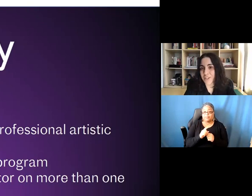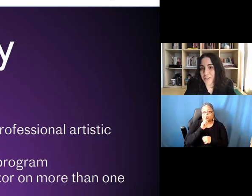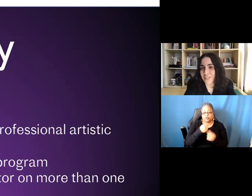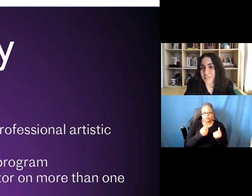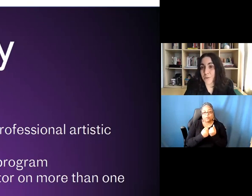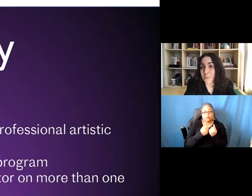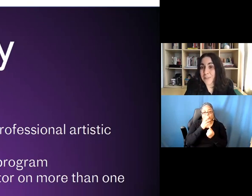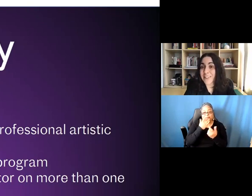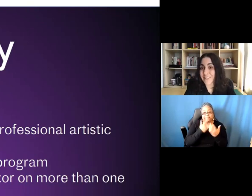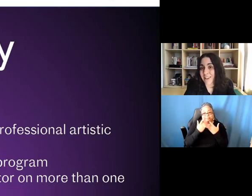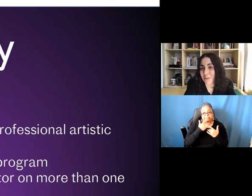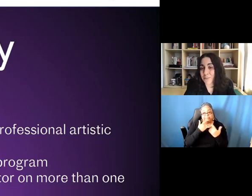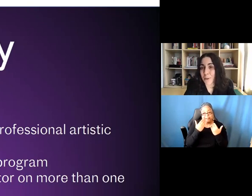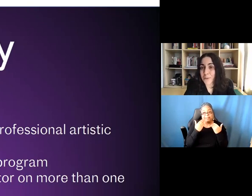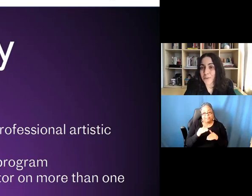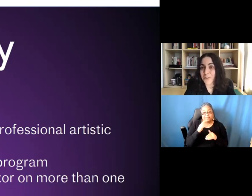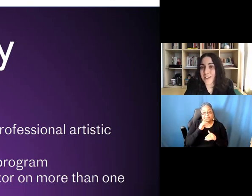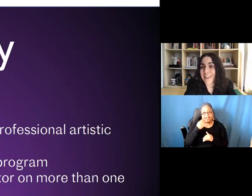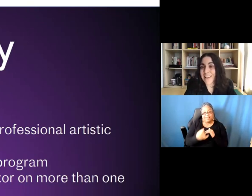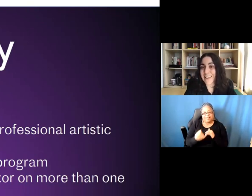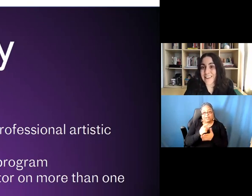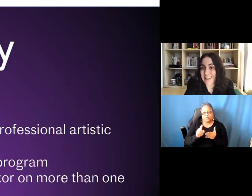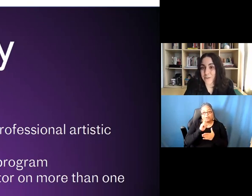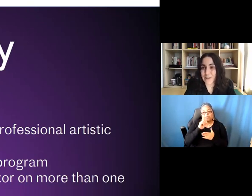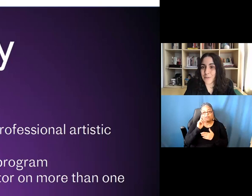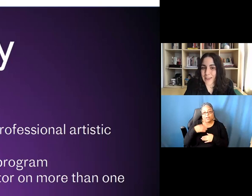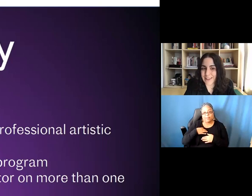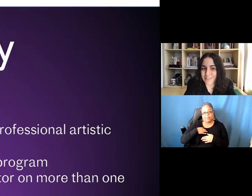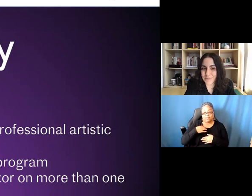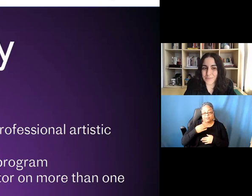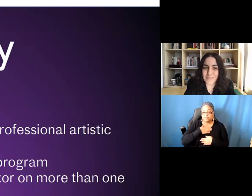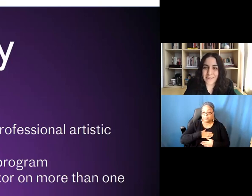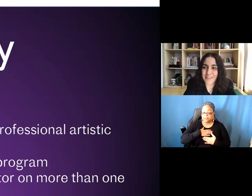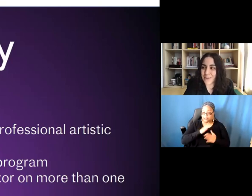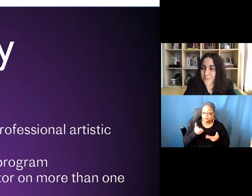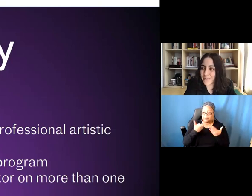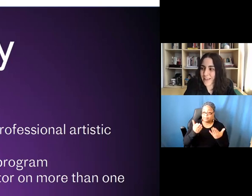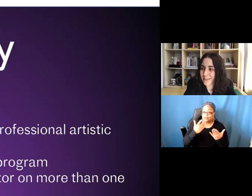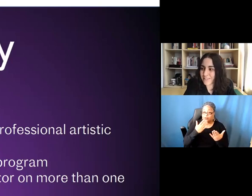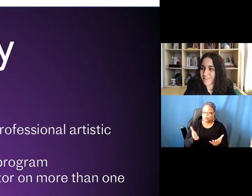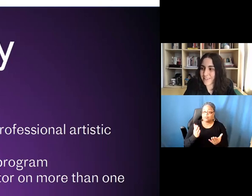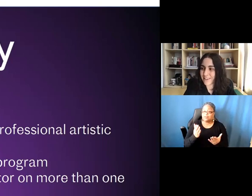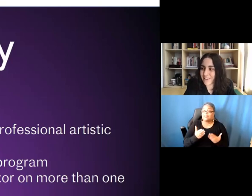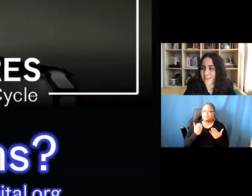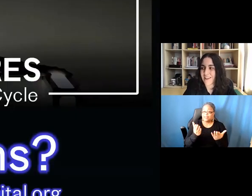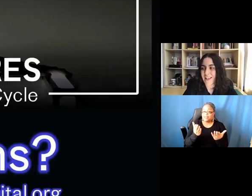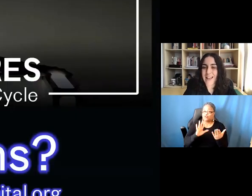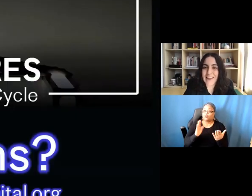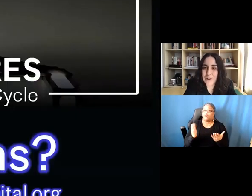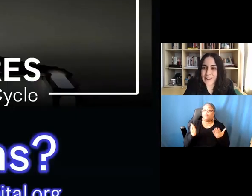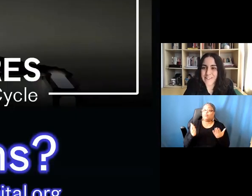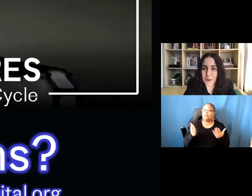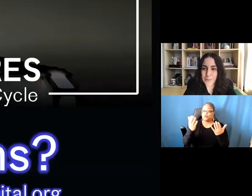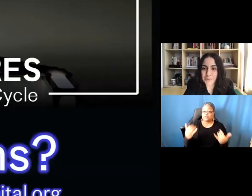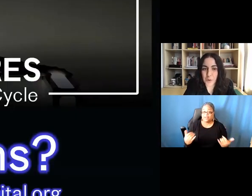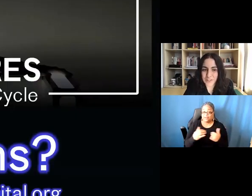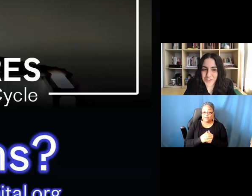application. So please get your proposals in now if you can. With that, I'd now